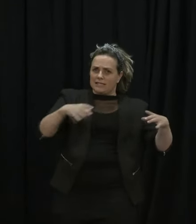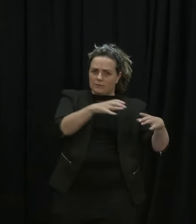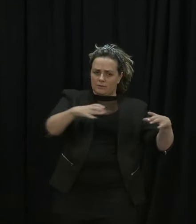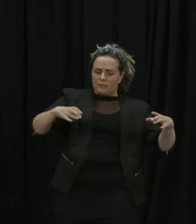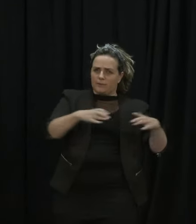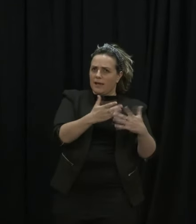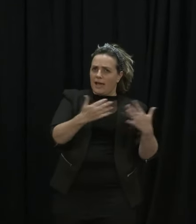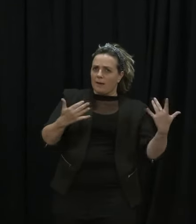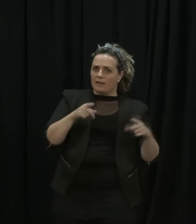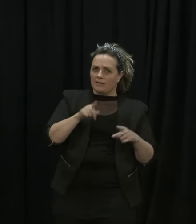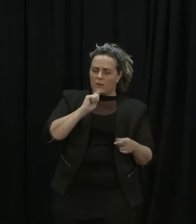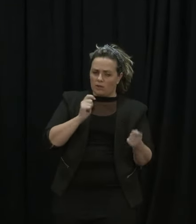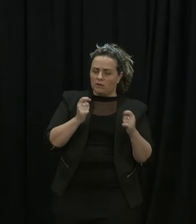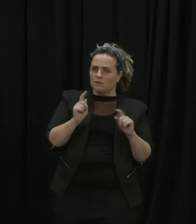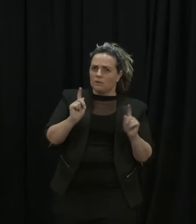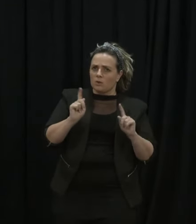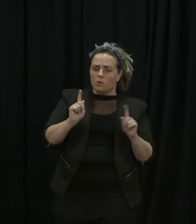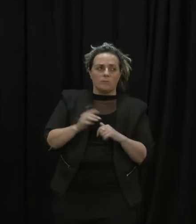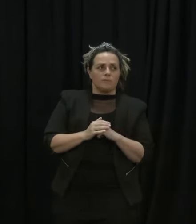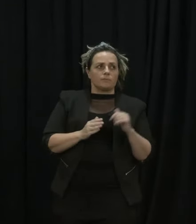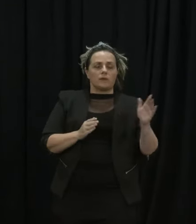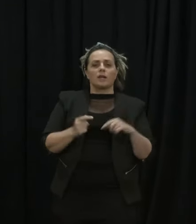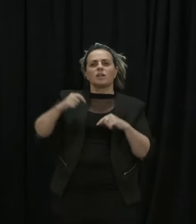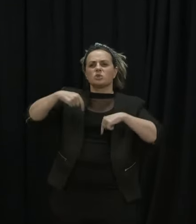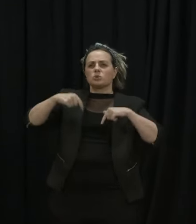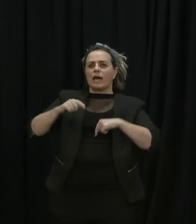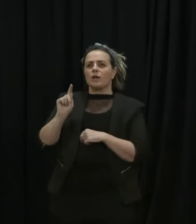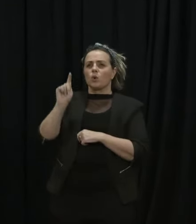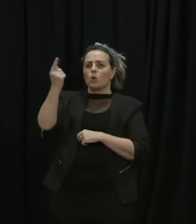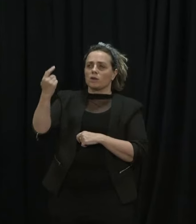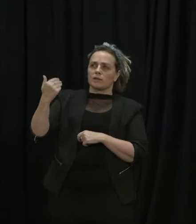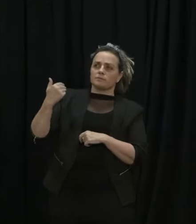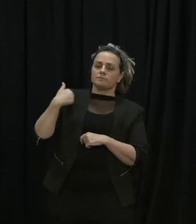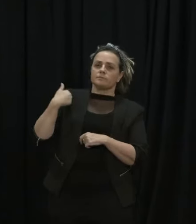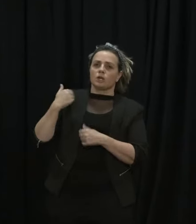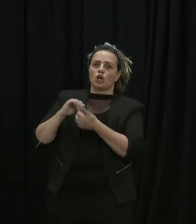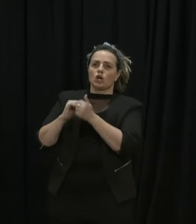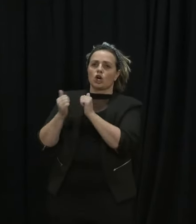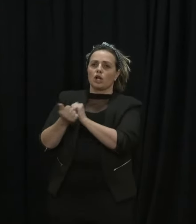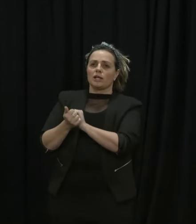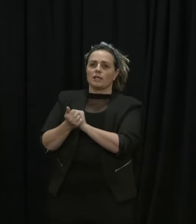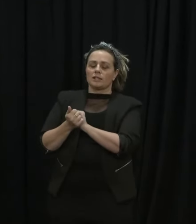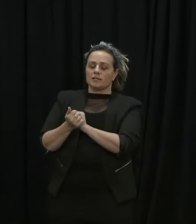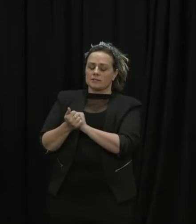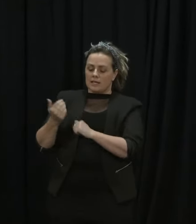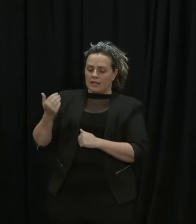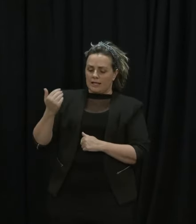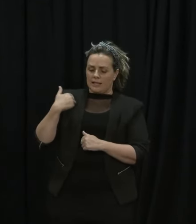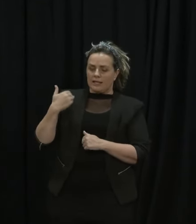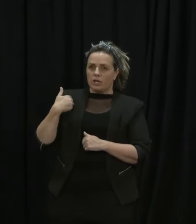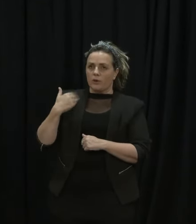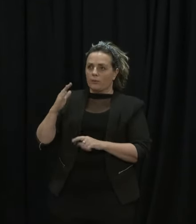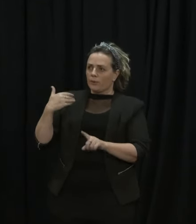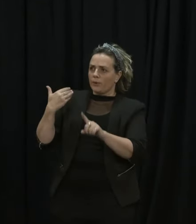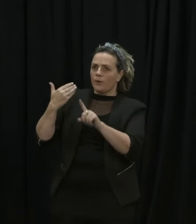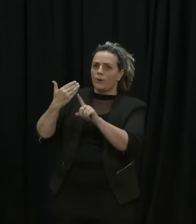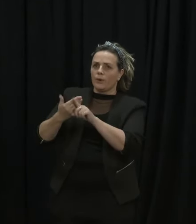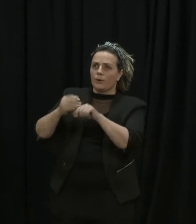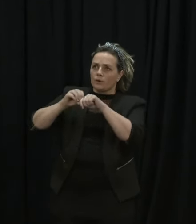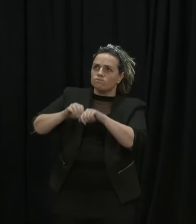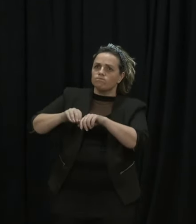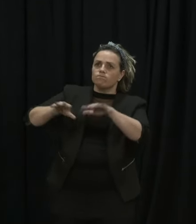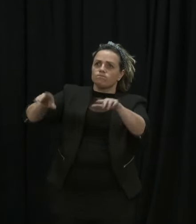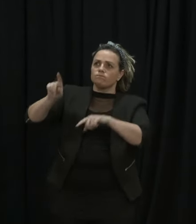some modelling from our colleagues in Auckland today showing that over the course of the outbreak in Auckland the